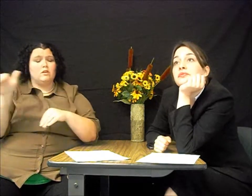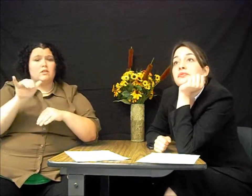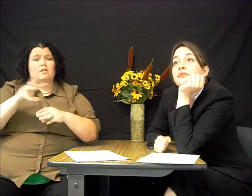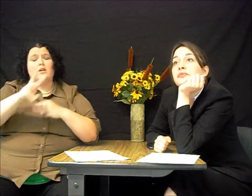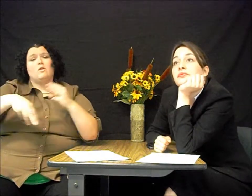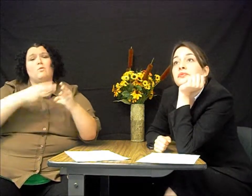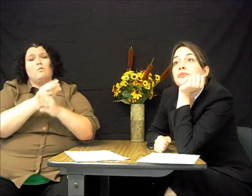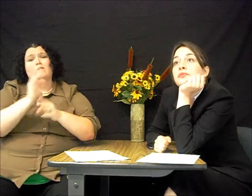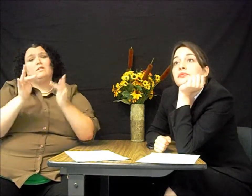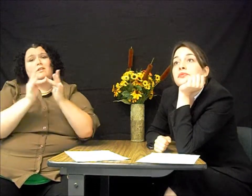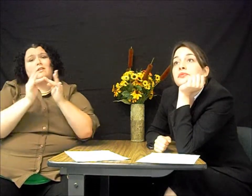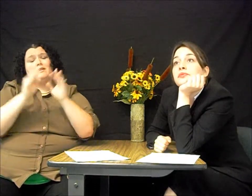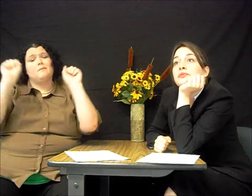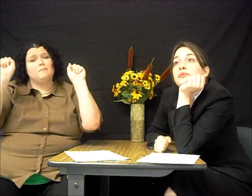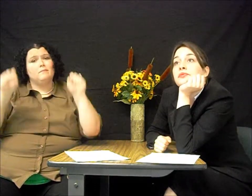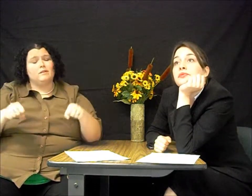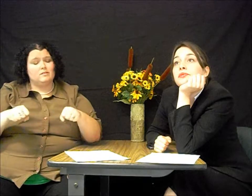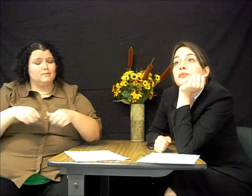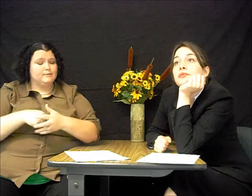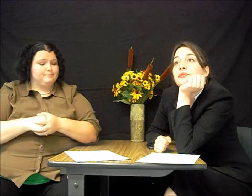projects like worldwide internet possible.